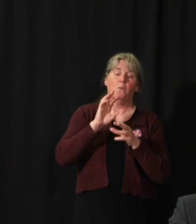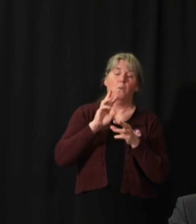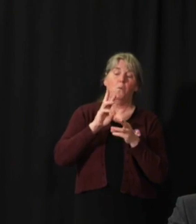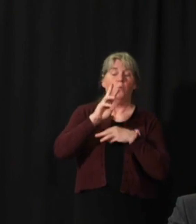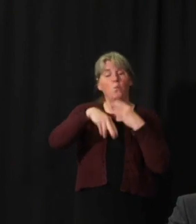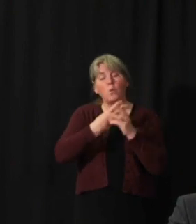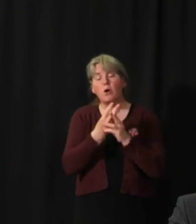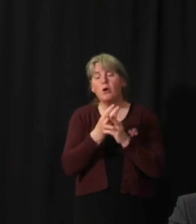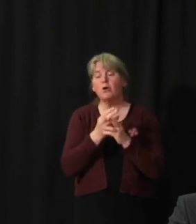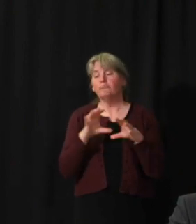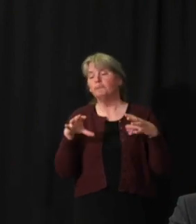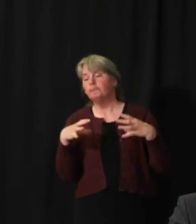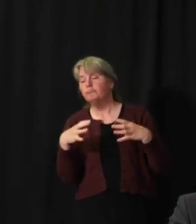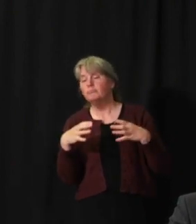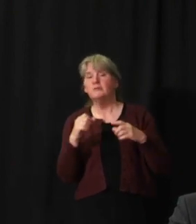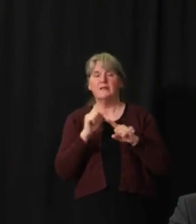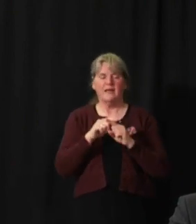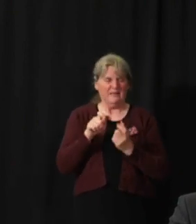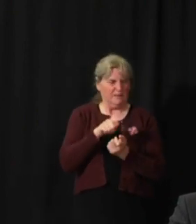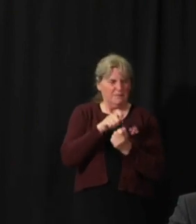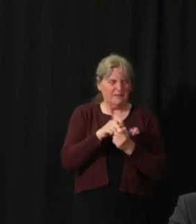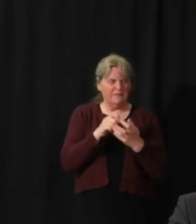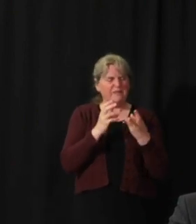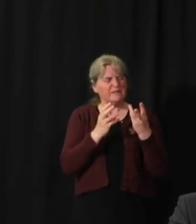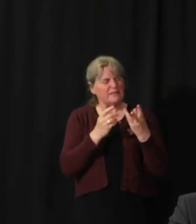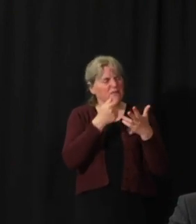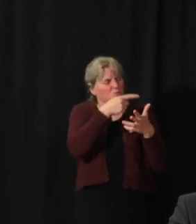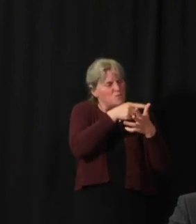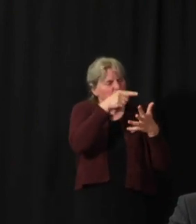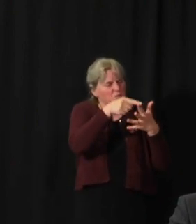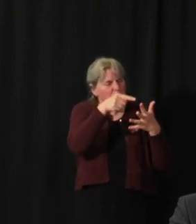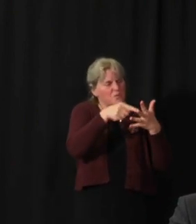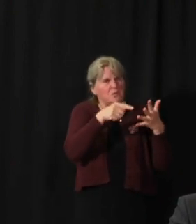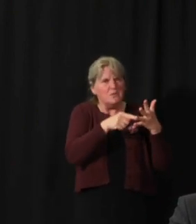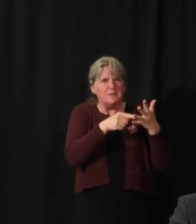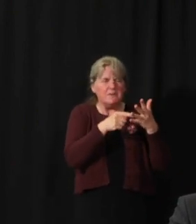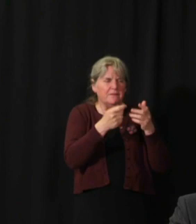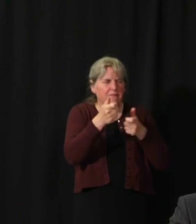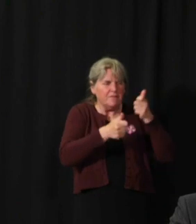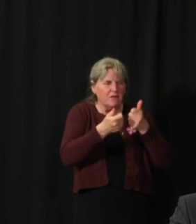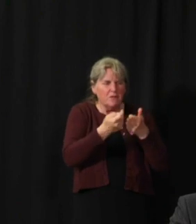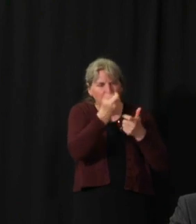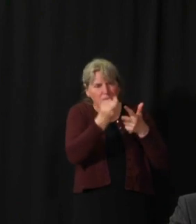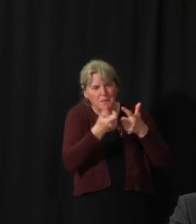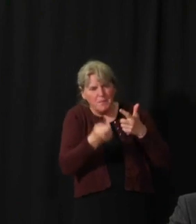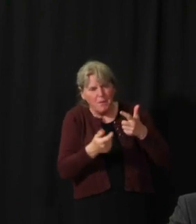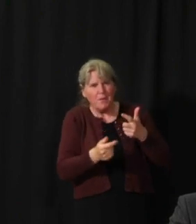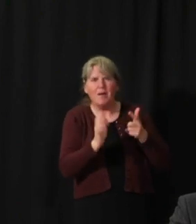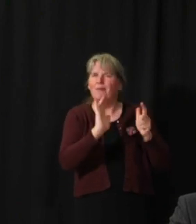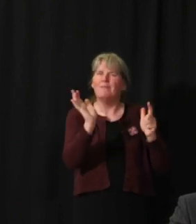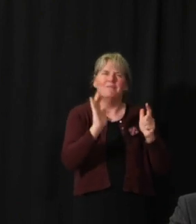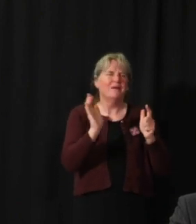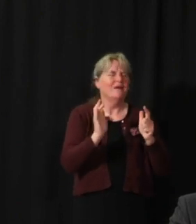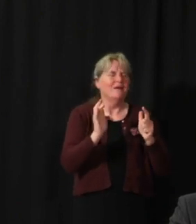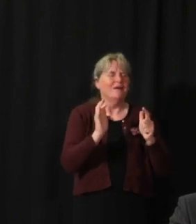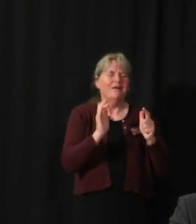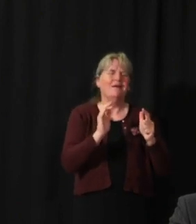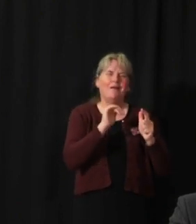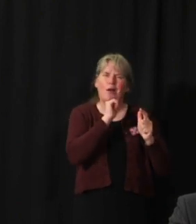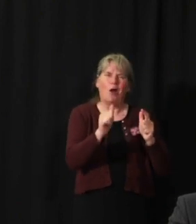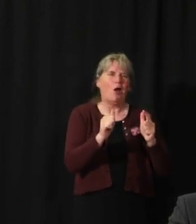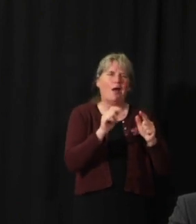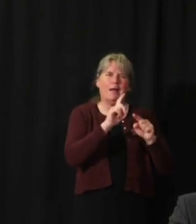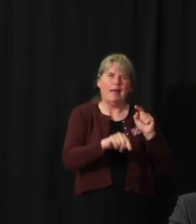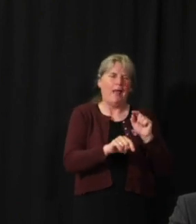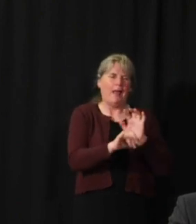to know the relative contributions of each. And, again, that's beyond the power of these basic models that we've been using so